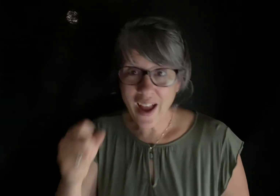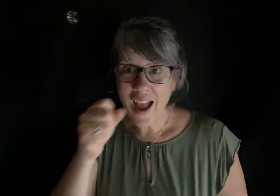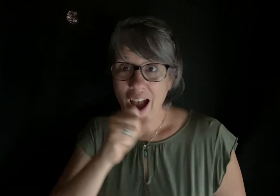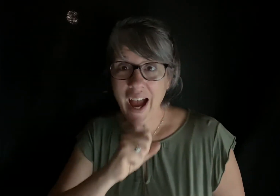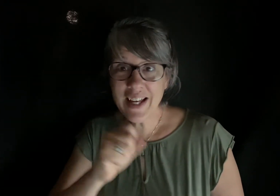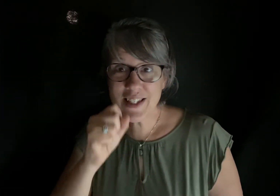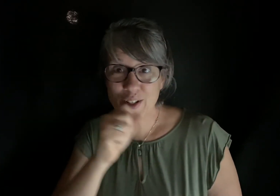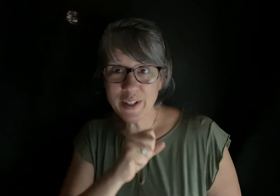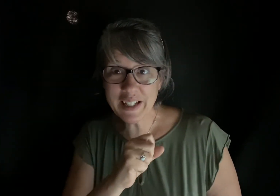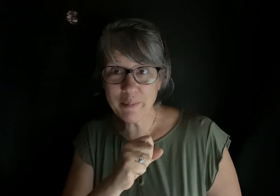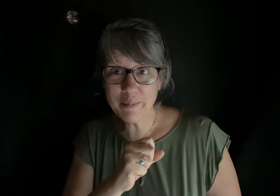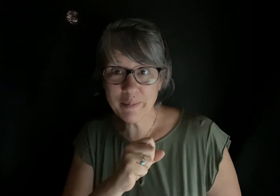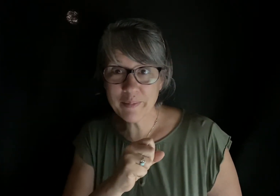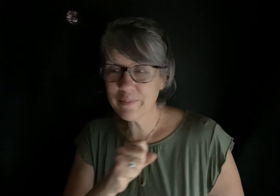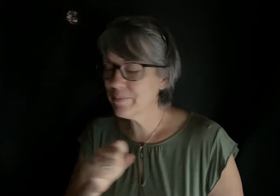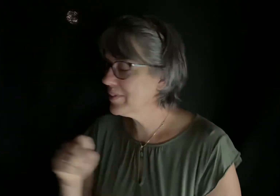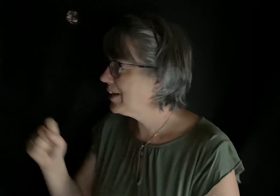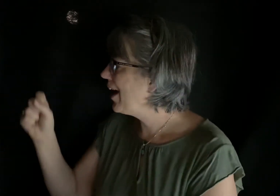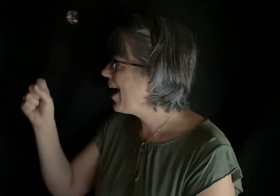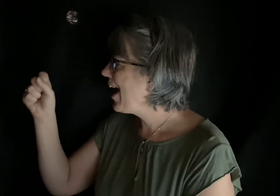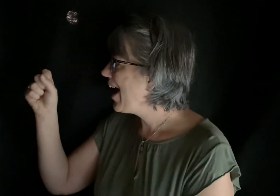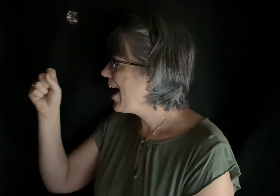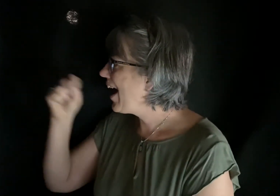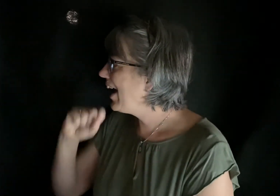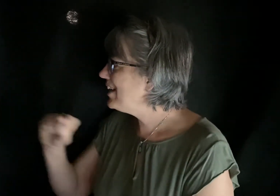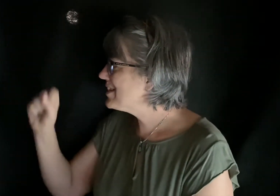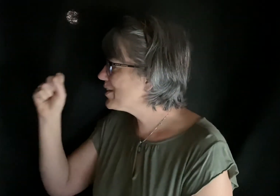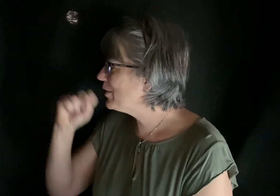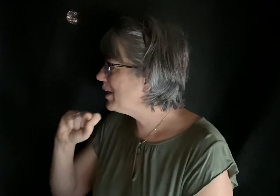Ice cream, ice cream.